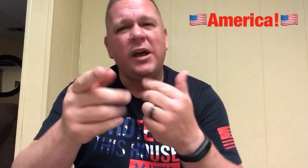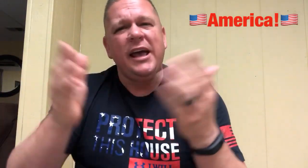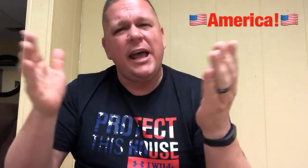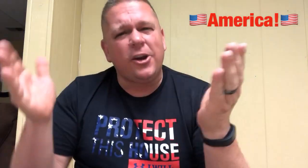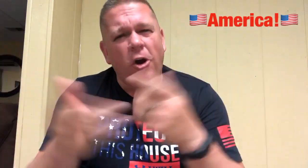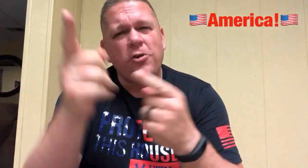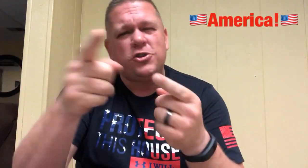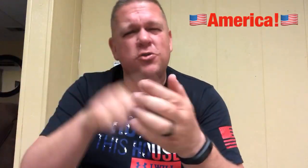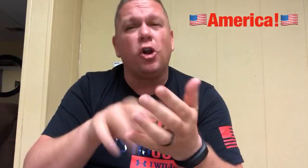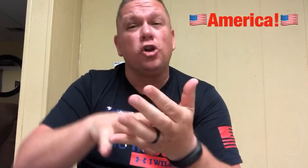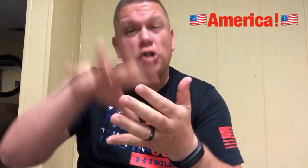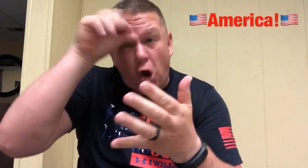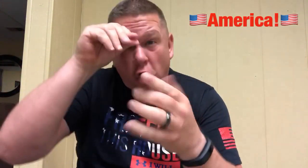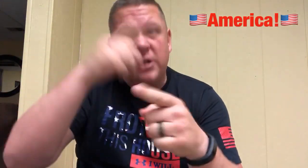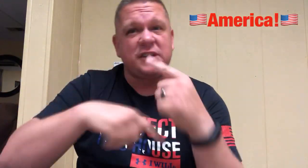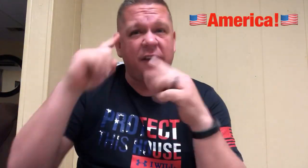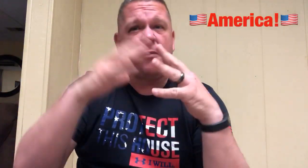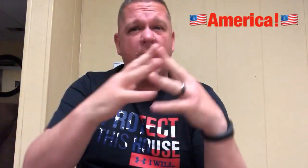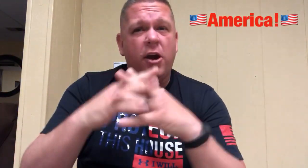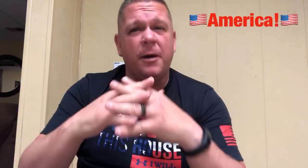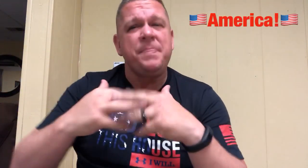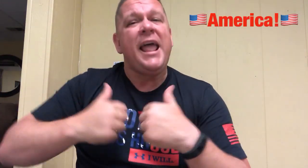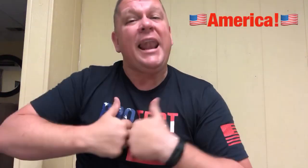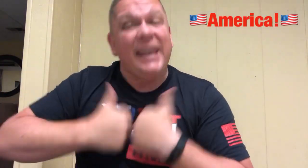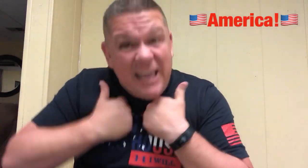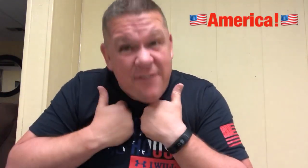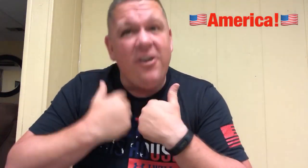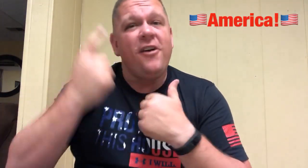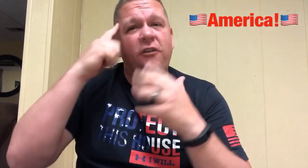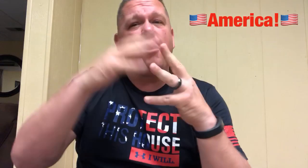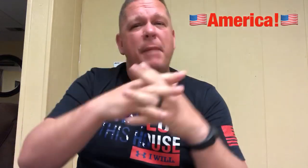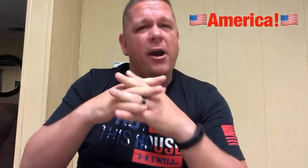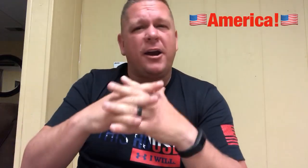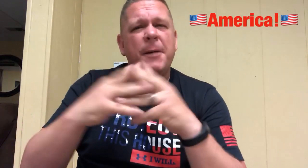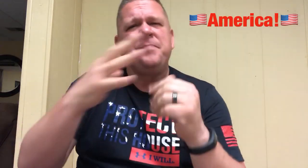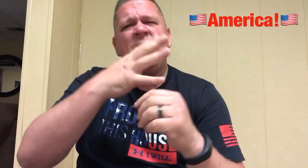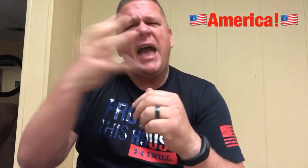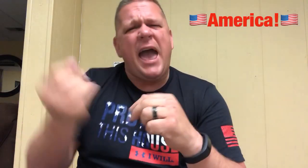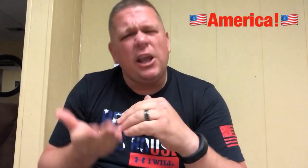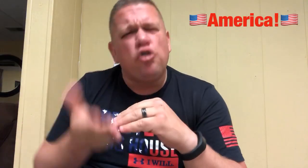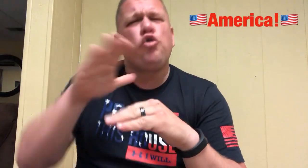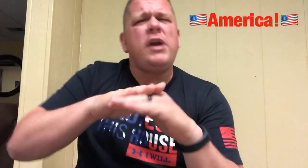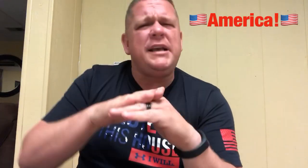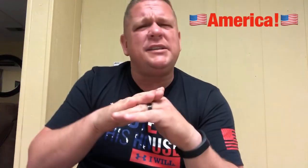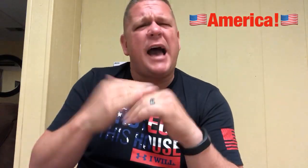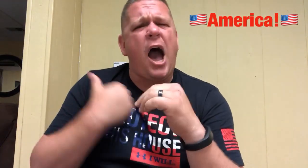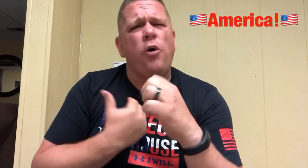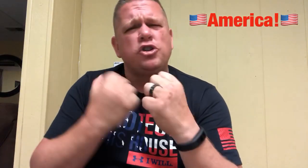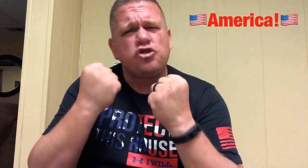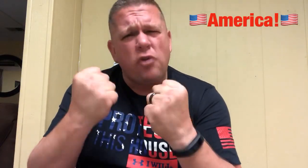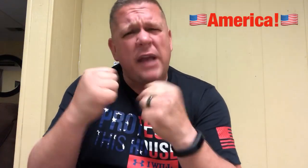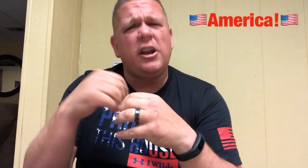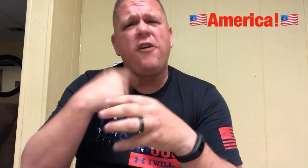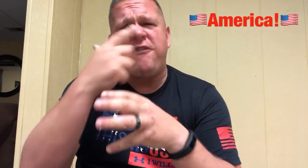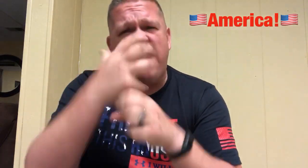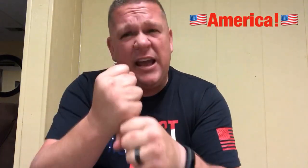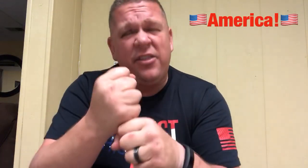and encourage you to learn the sign for America. Live for America and increase our strength and our faith.